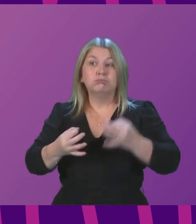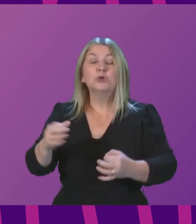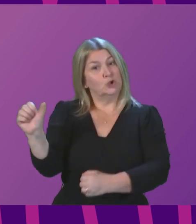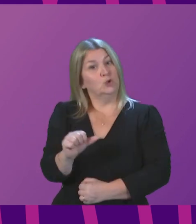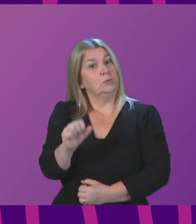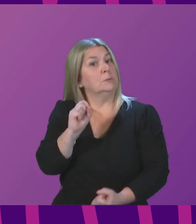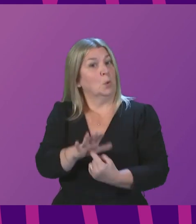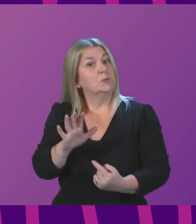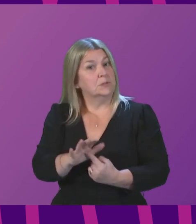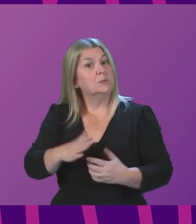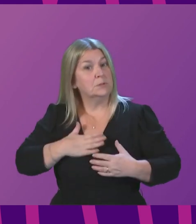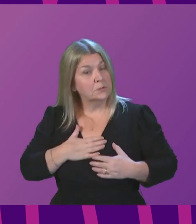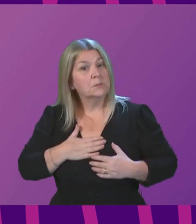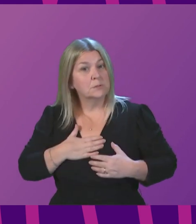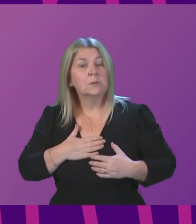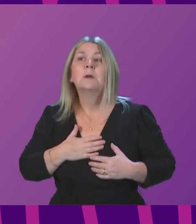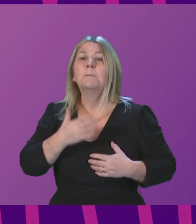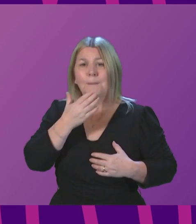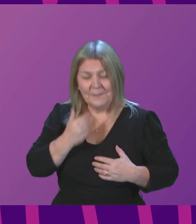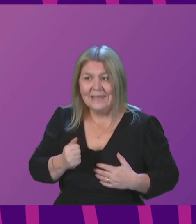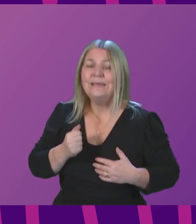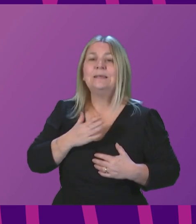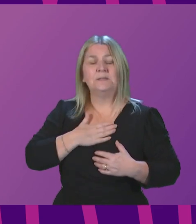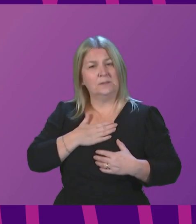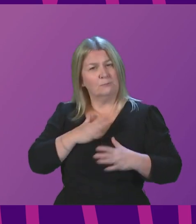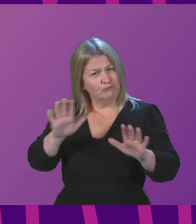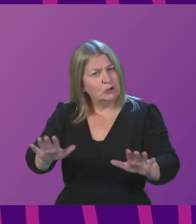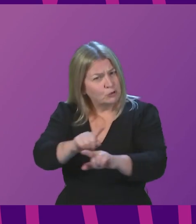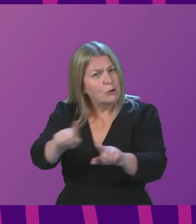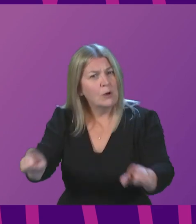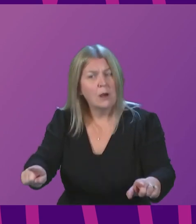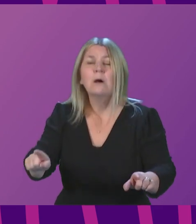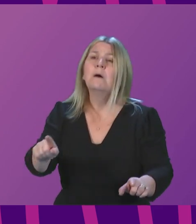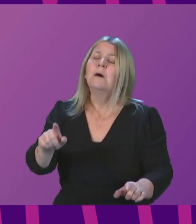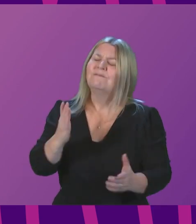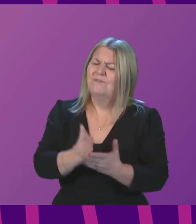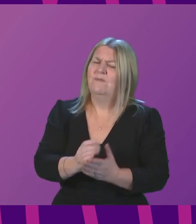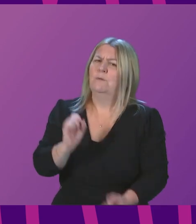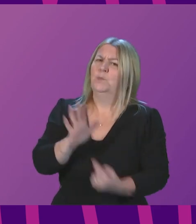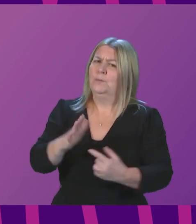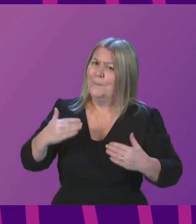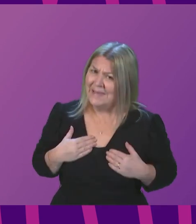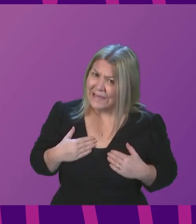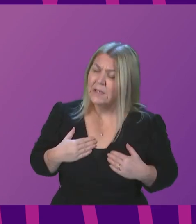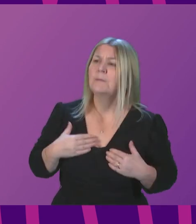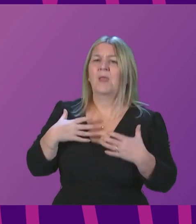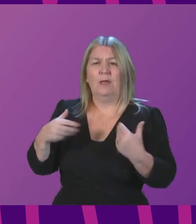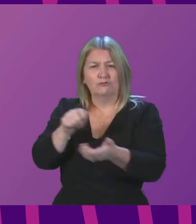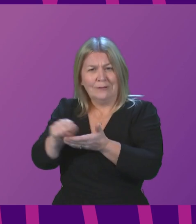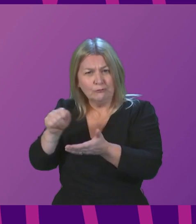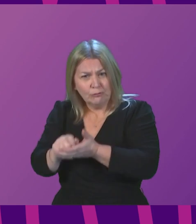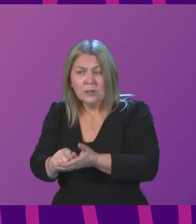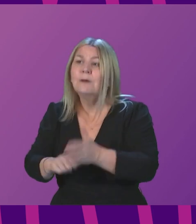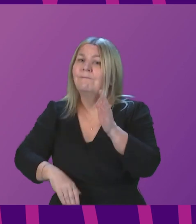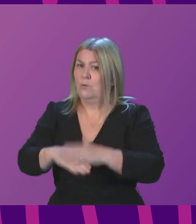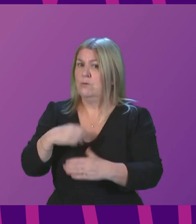it's really important. But please accept the assurance that nothing is more important to me, to the Health Secretary and to the entire government